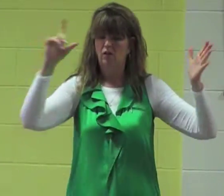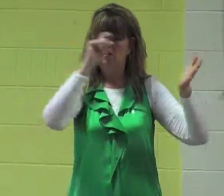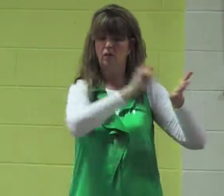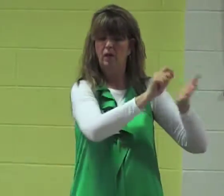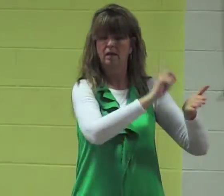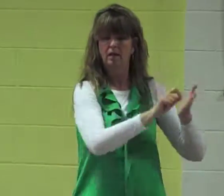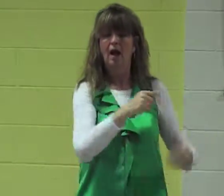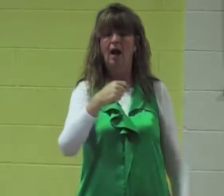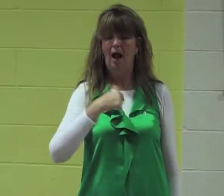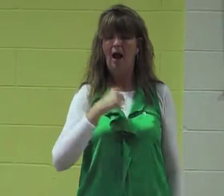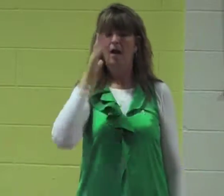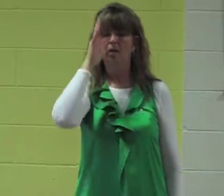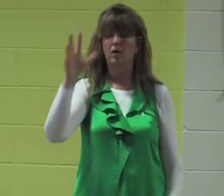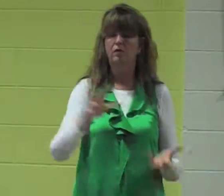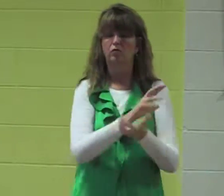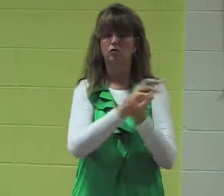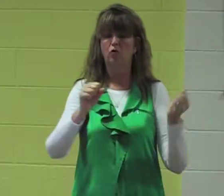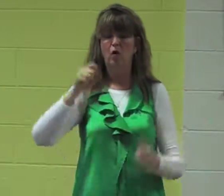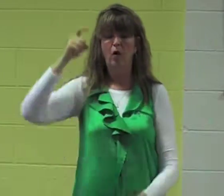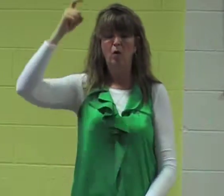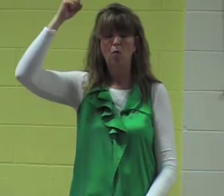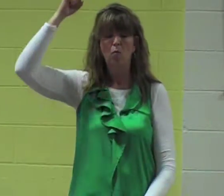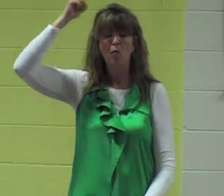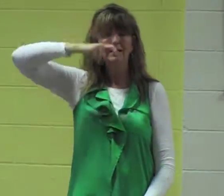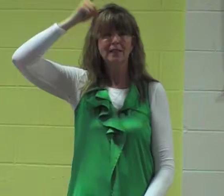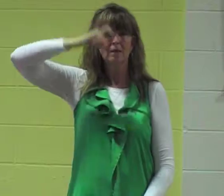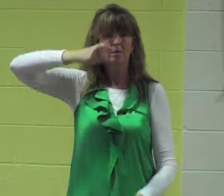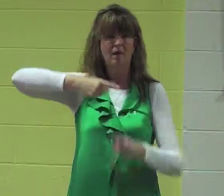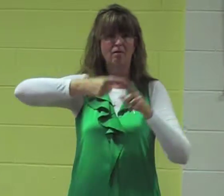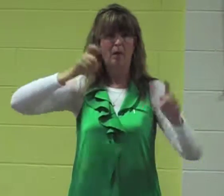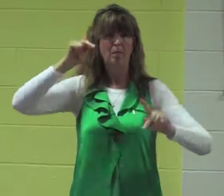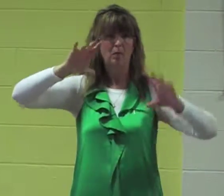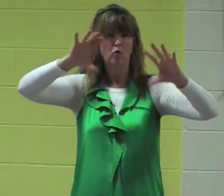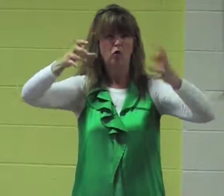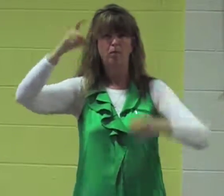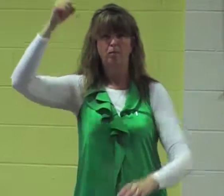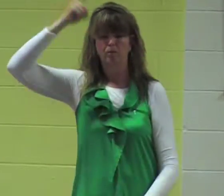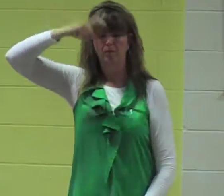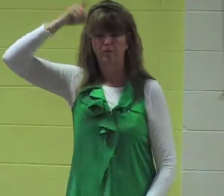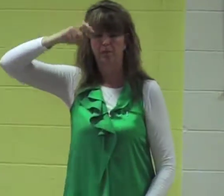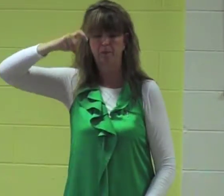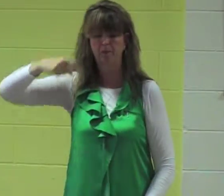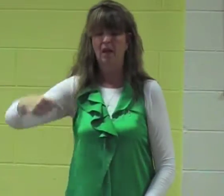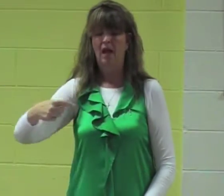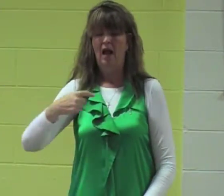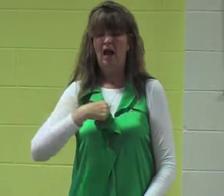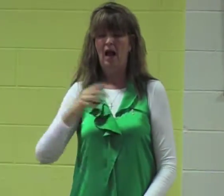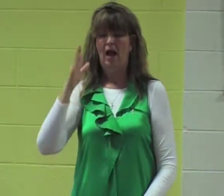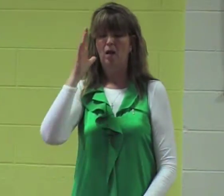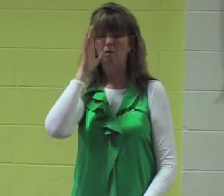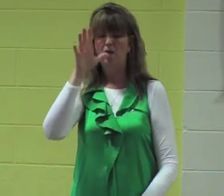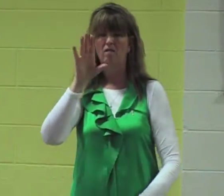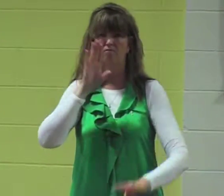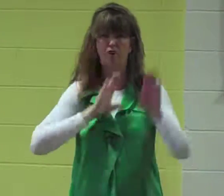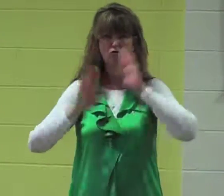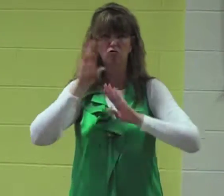For it is written, I will destroy the wisdom of the wise. the